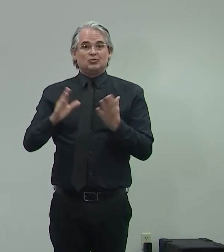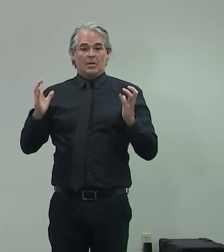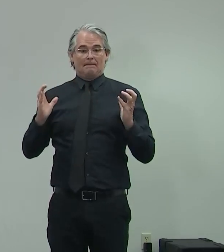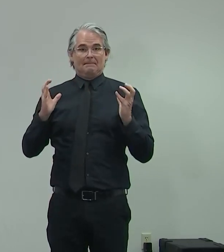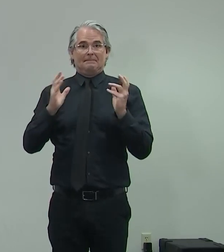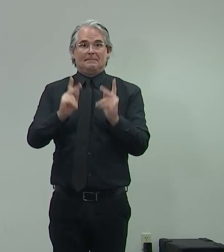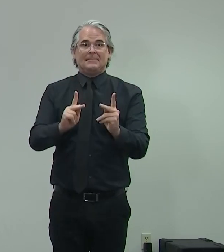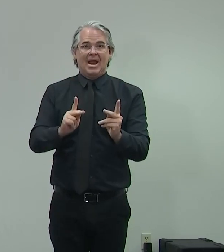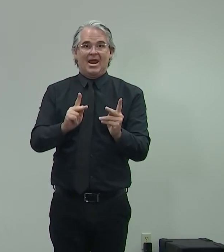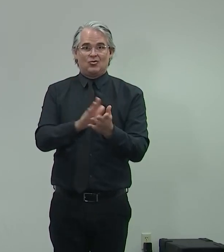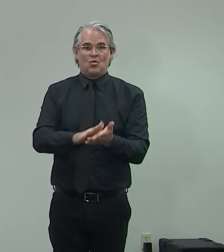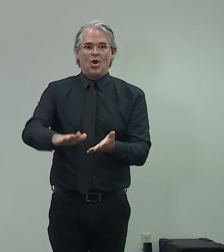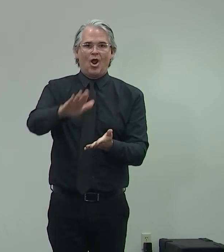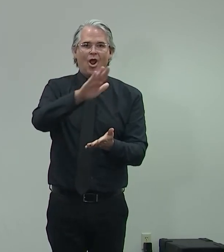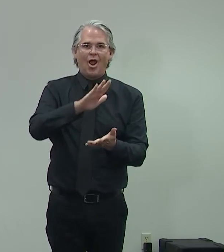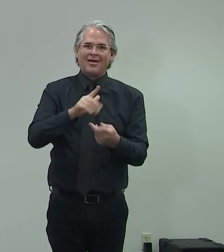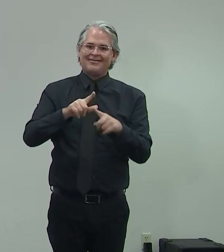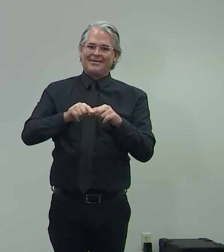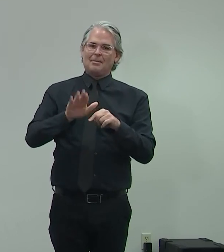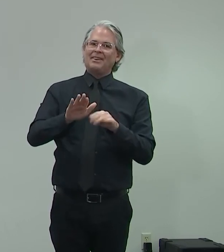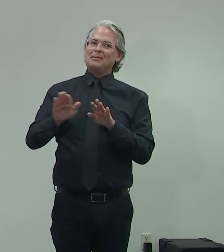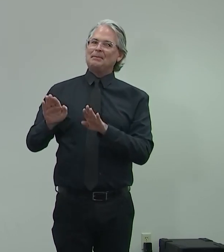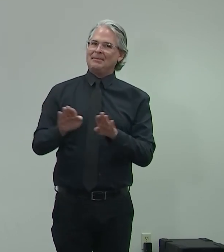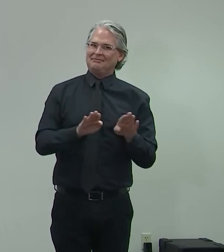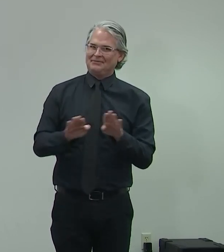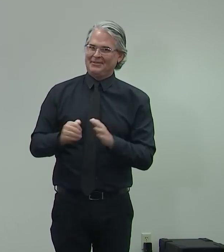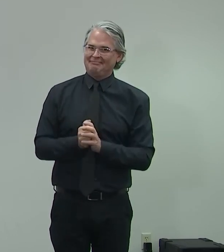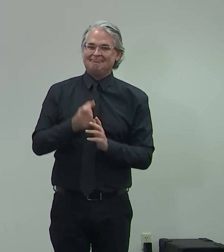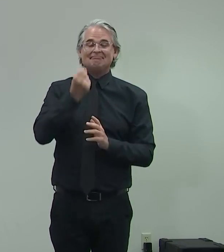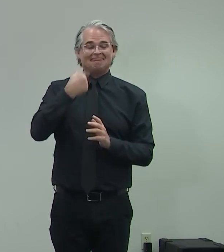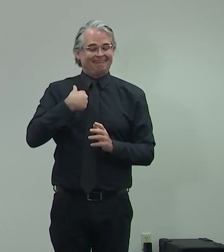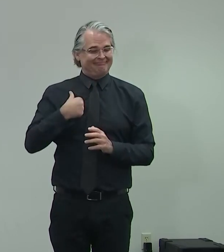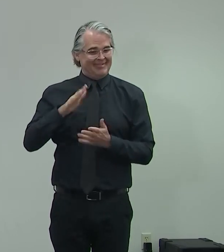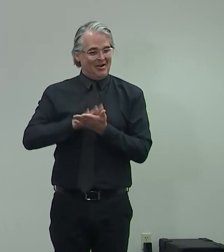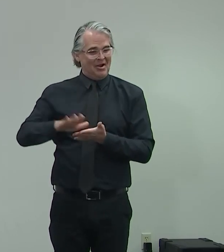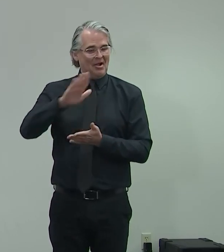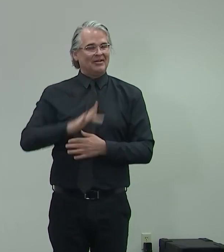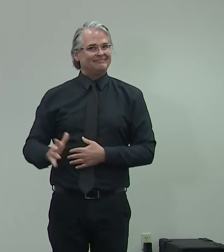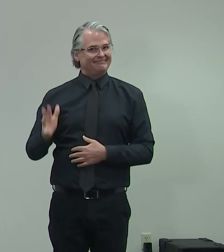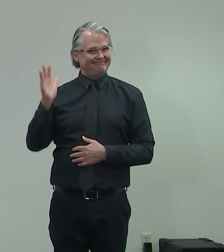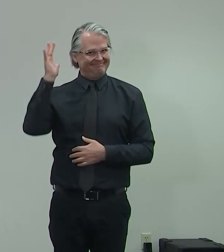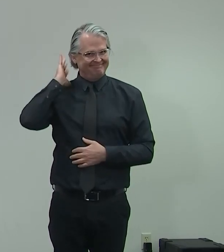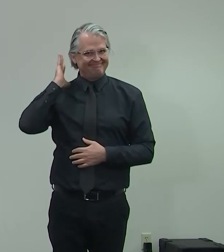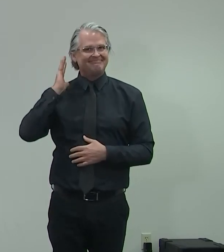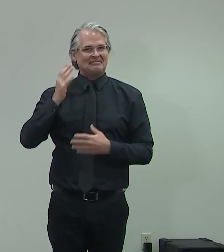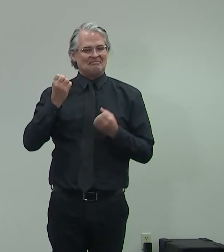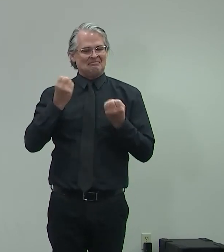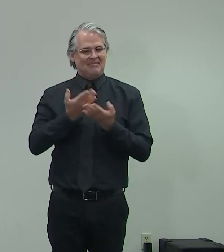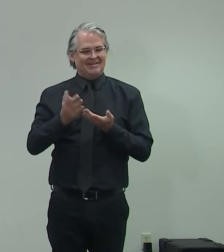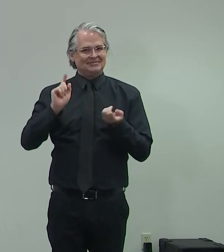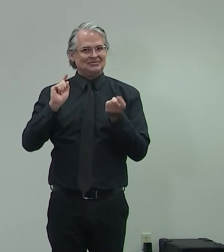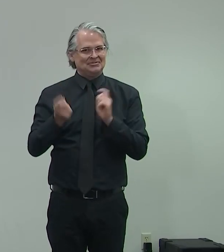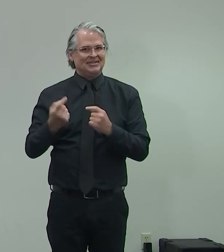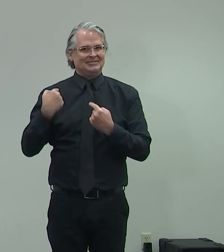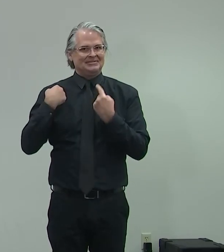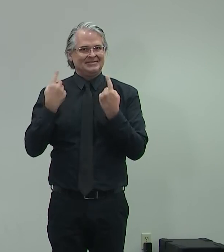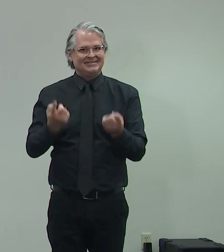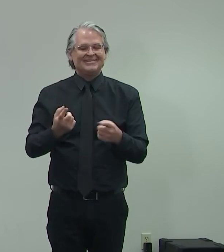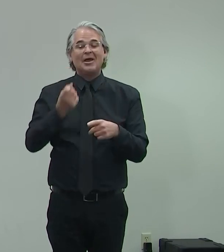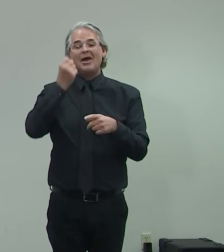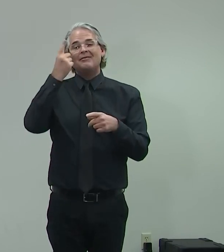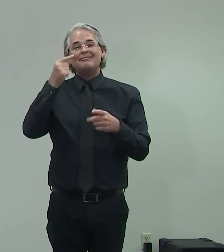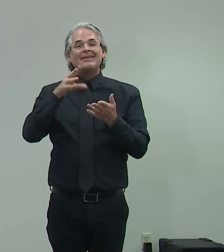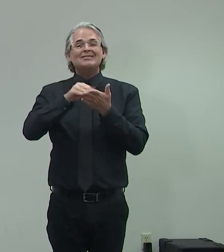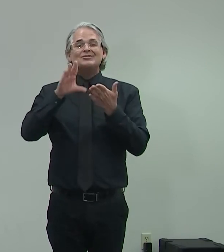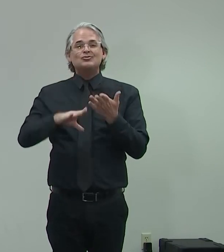Now, I went to school a long time ago, understand, and things changed a little bit since then. But it's the big parties that get